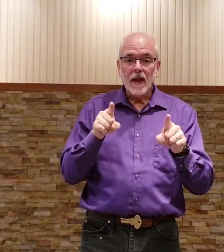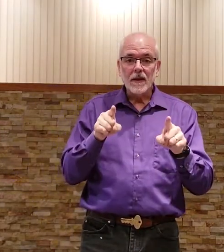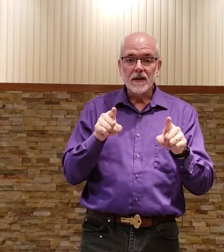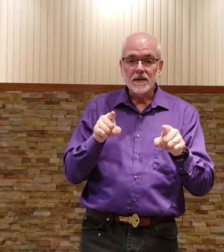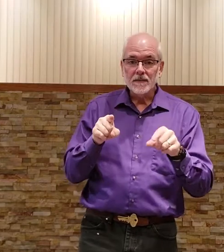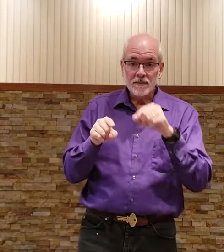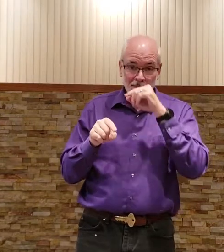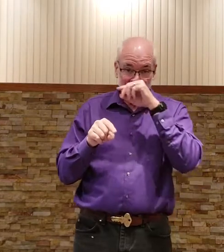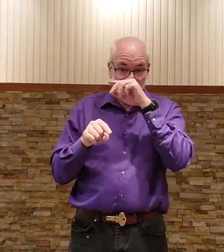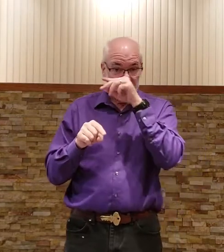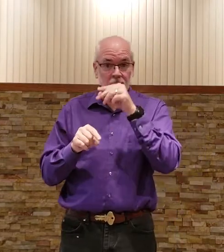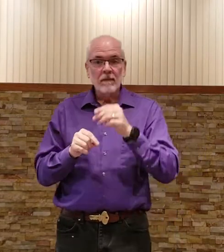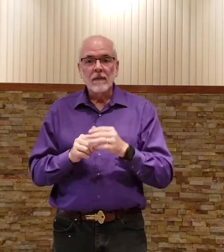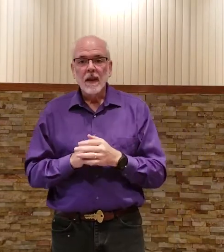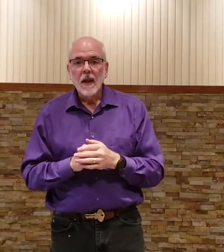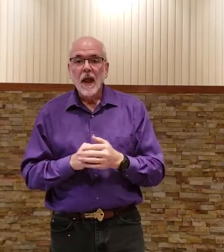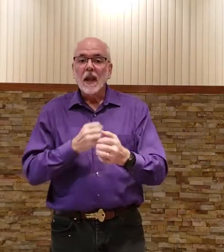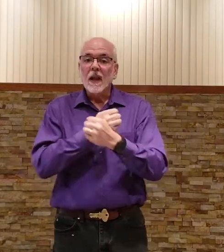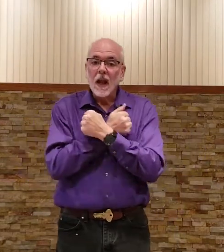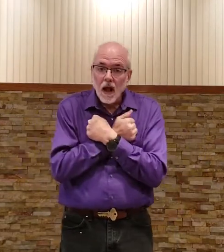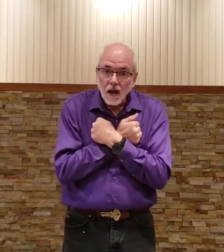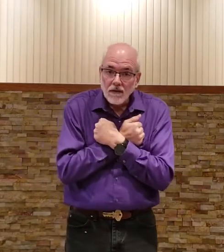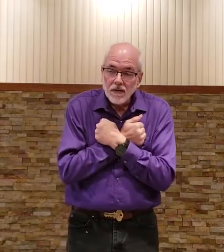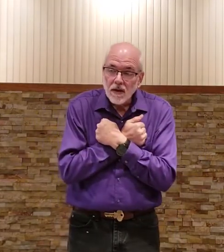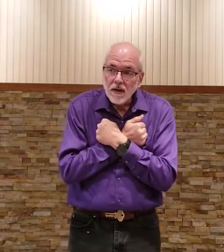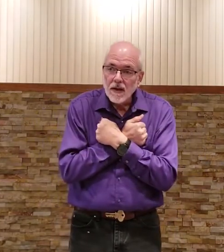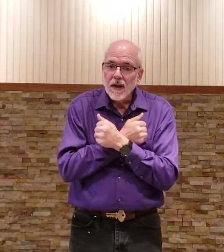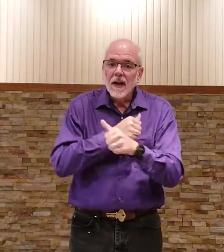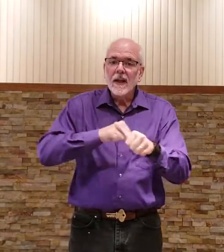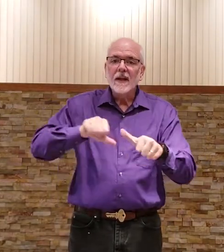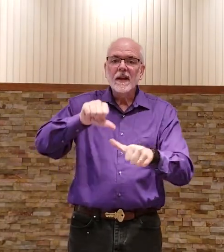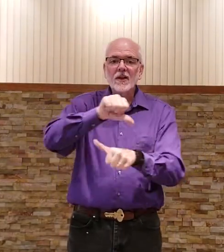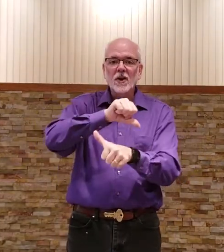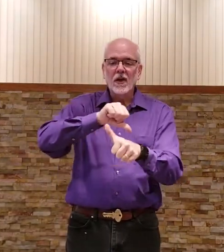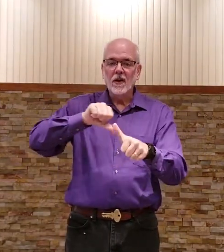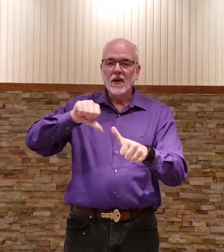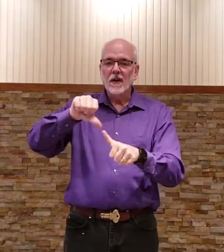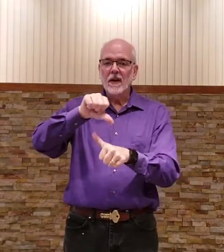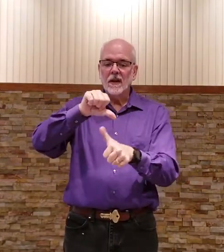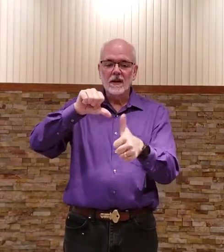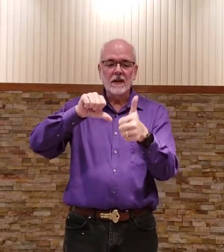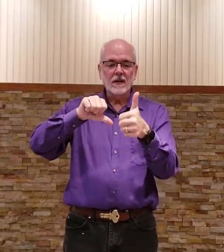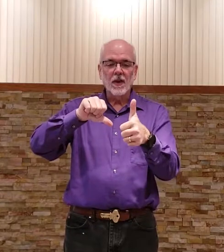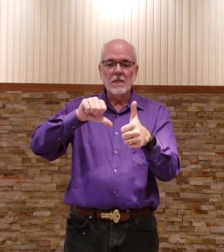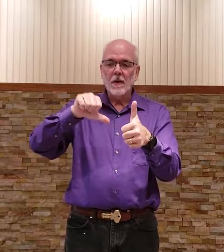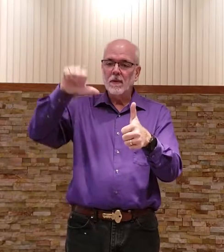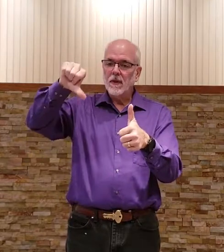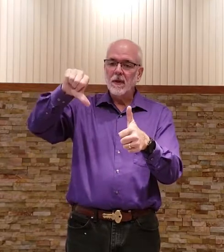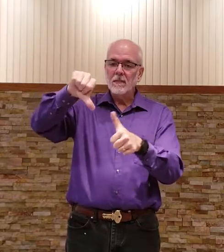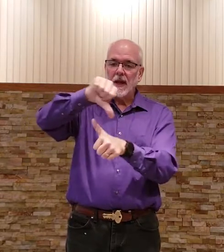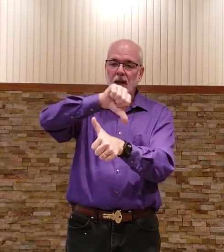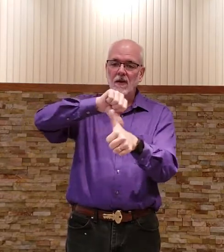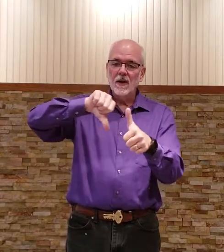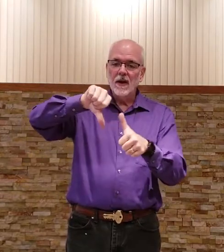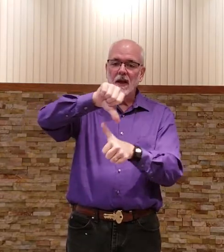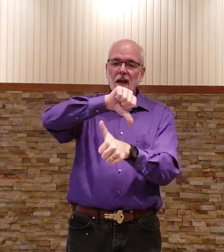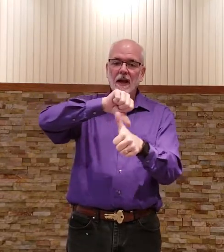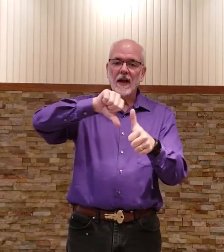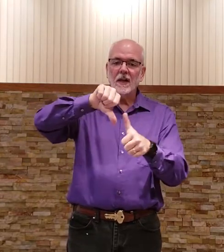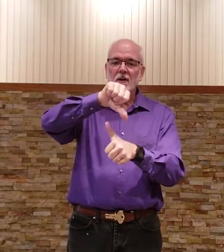this is love each other this is a thumb up thumb down kind of